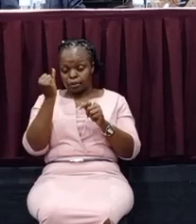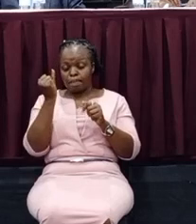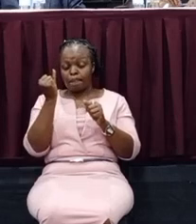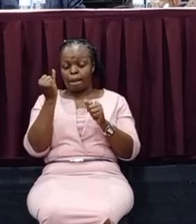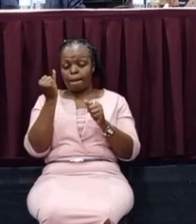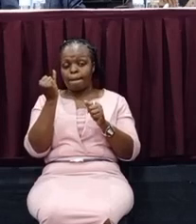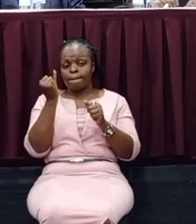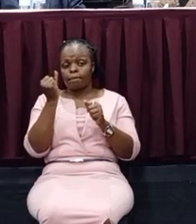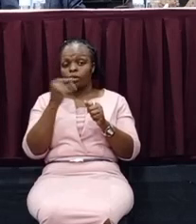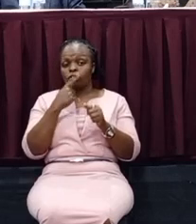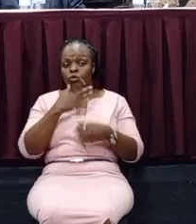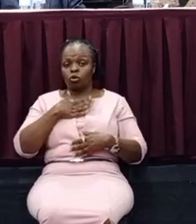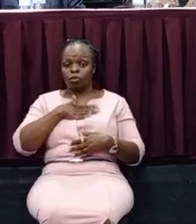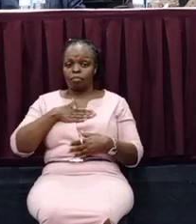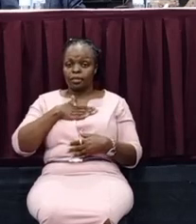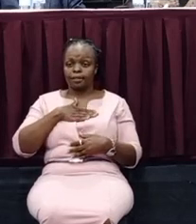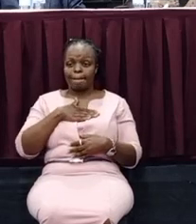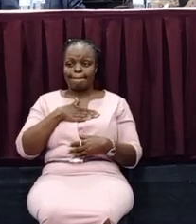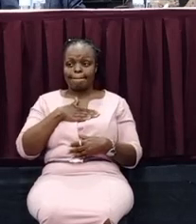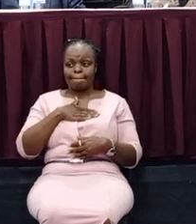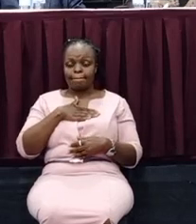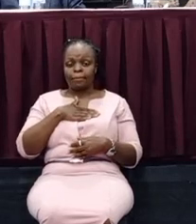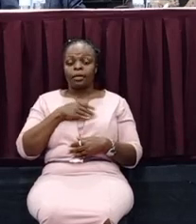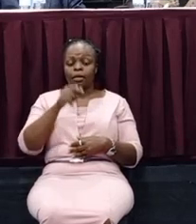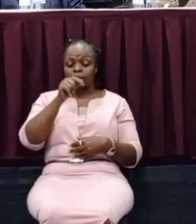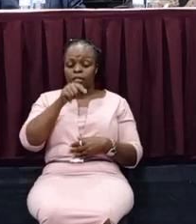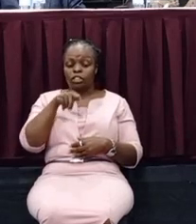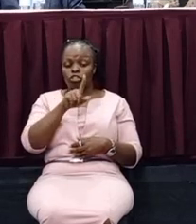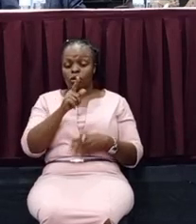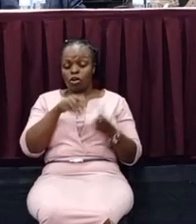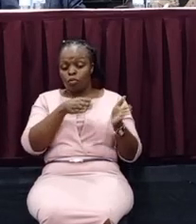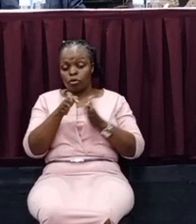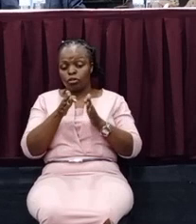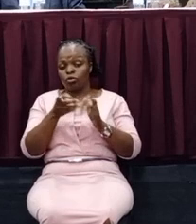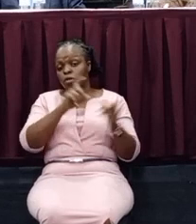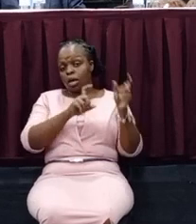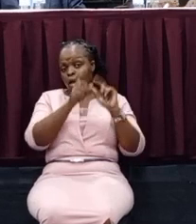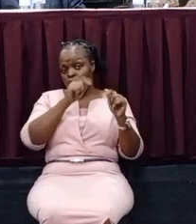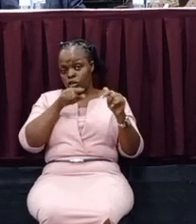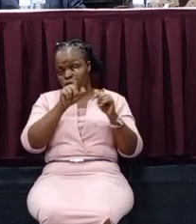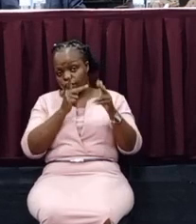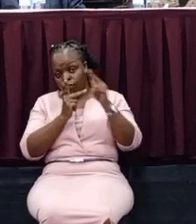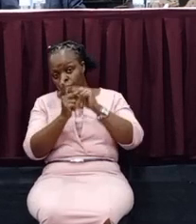So, please, this is the opportunity to enrich the documents which we are going to share with you.